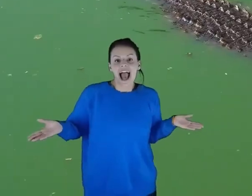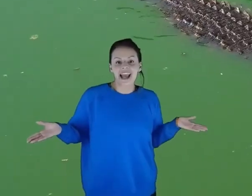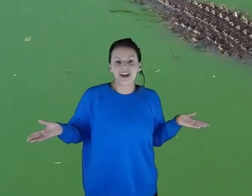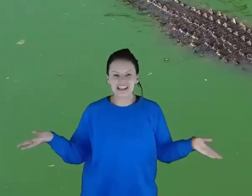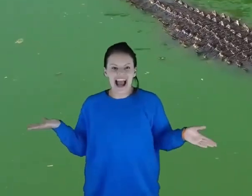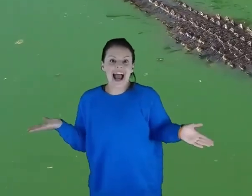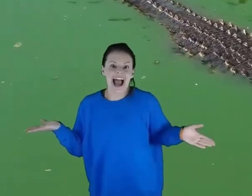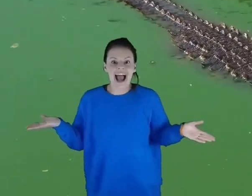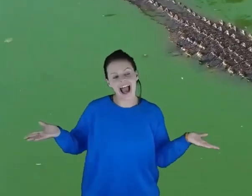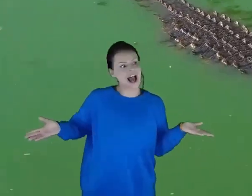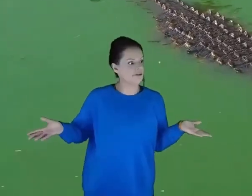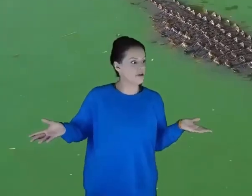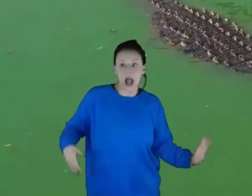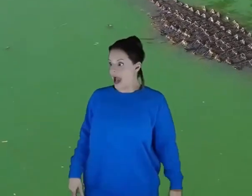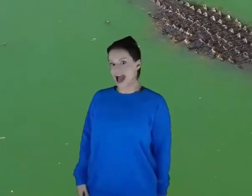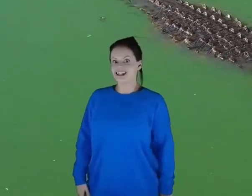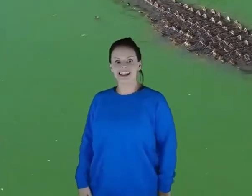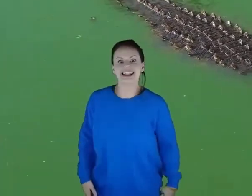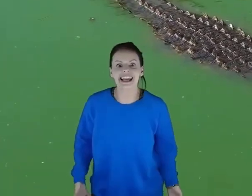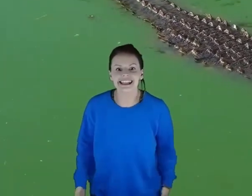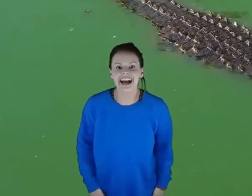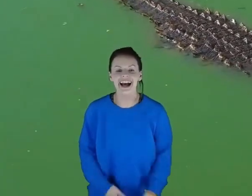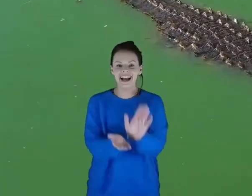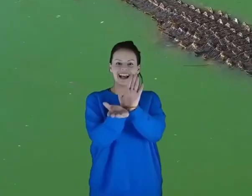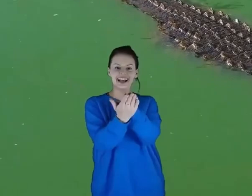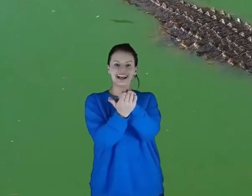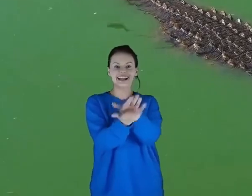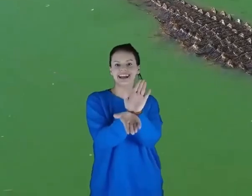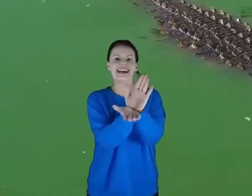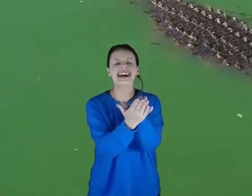A goes A-A-A for alligator